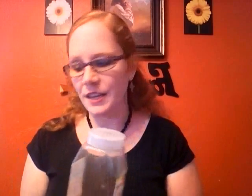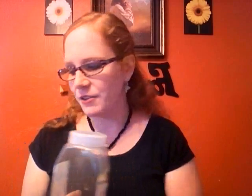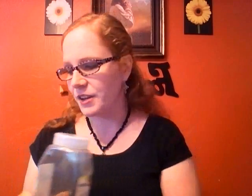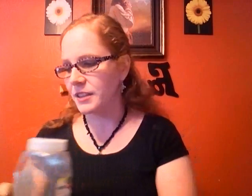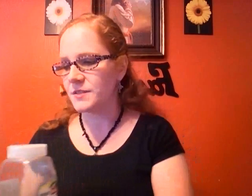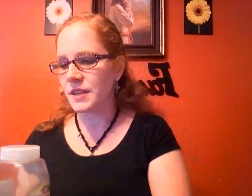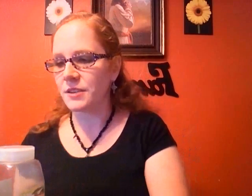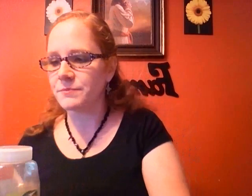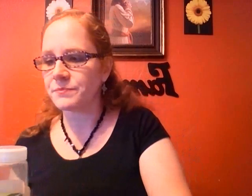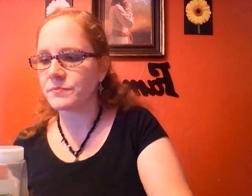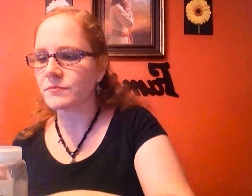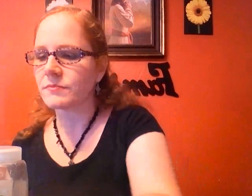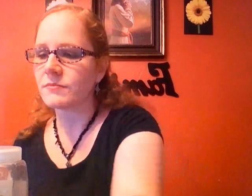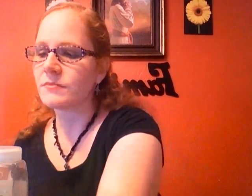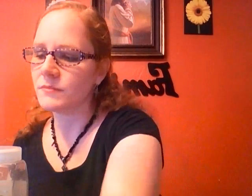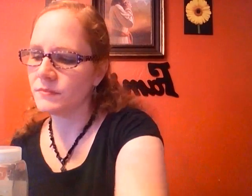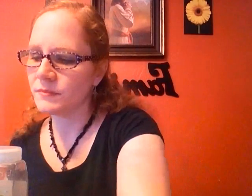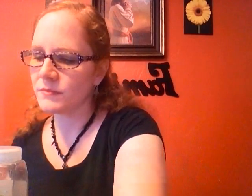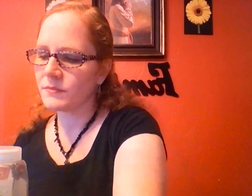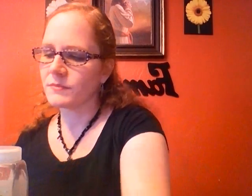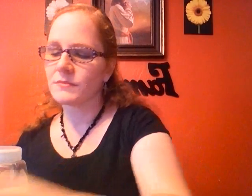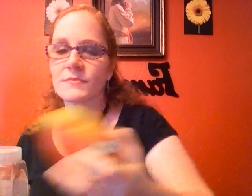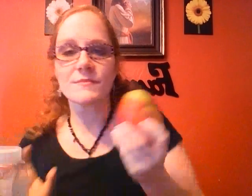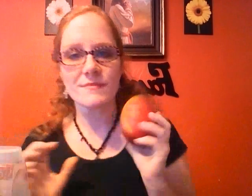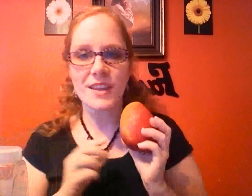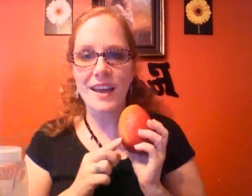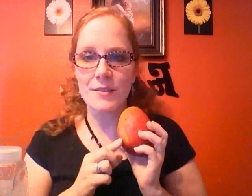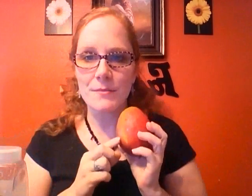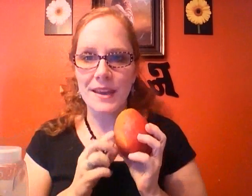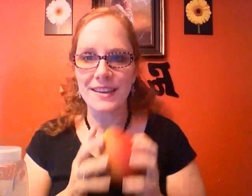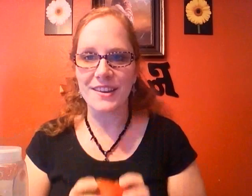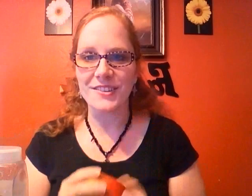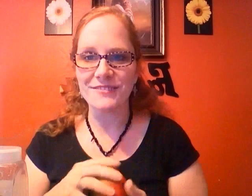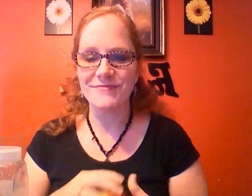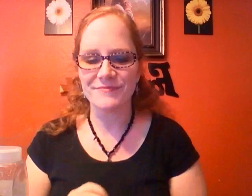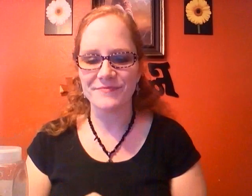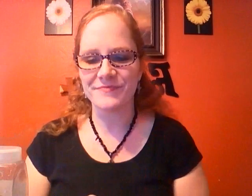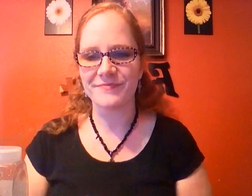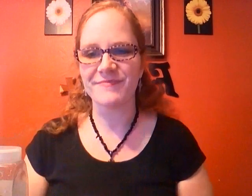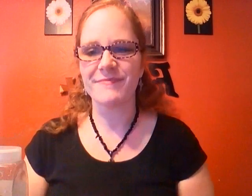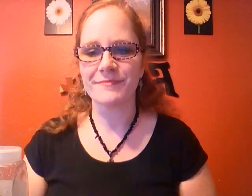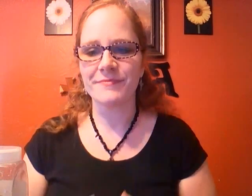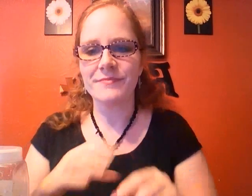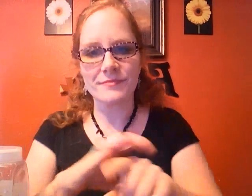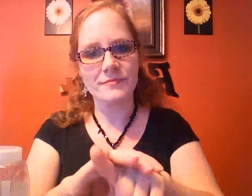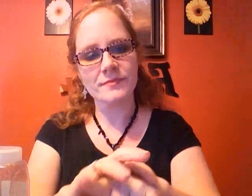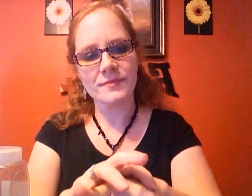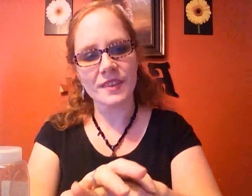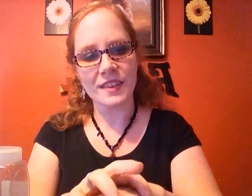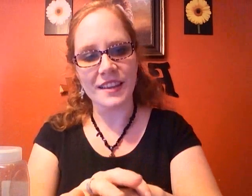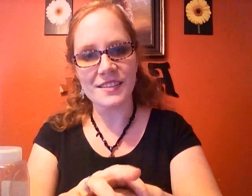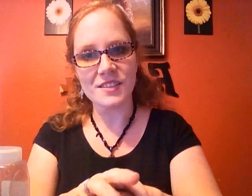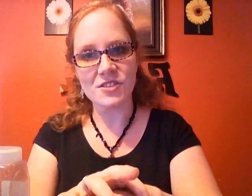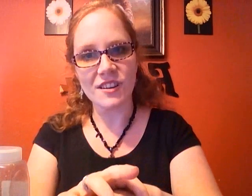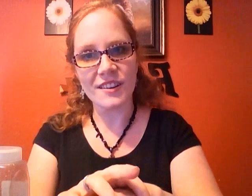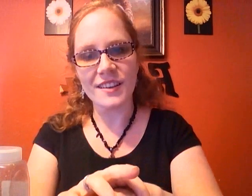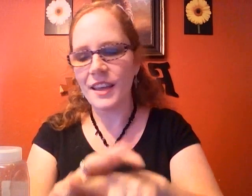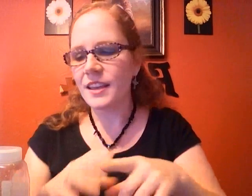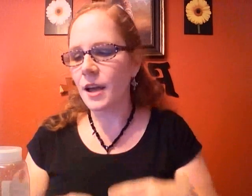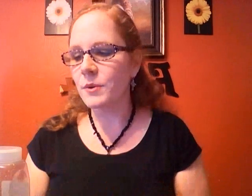later on in this video I'm a mango nice and strong now